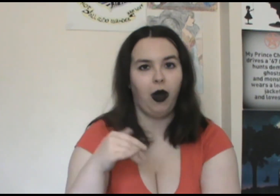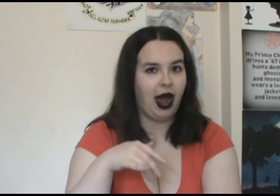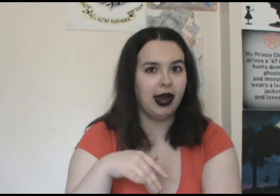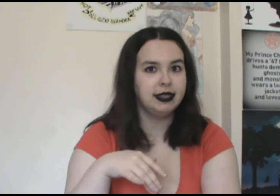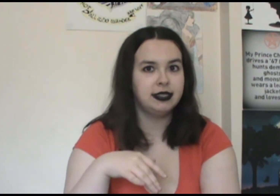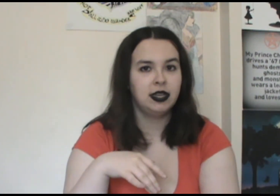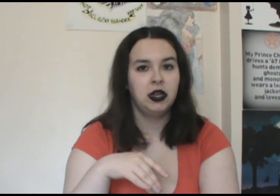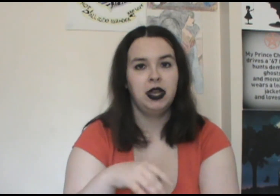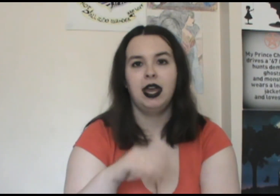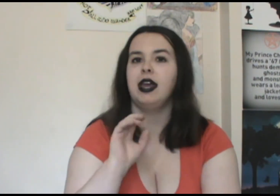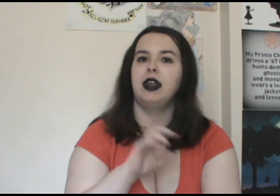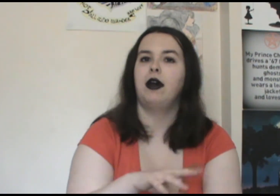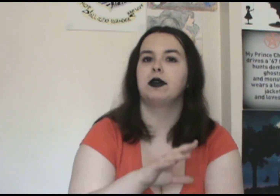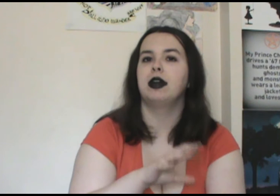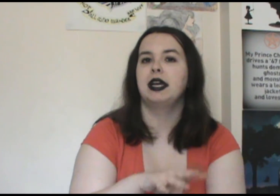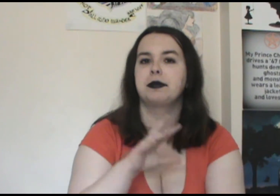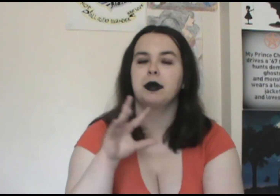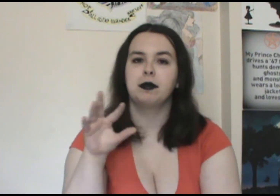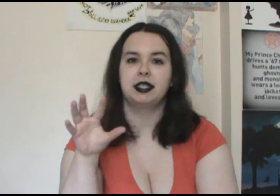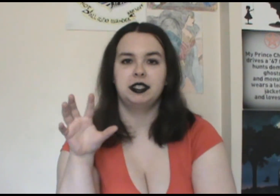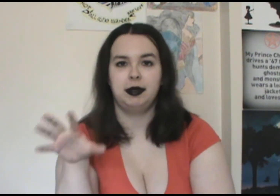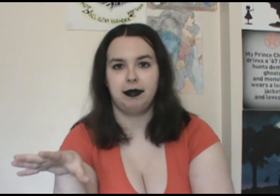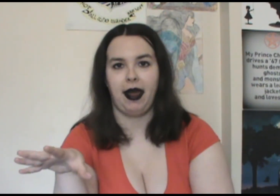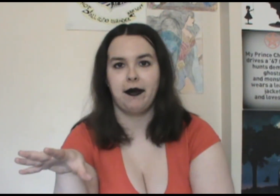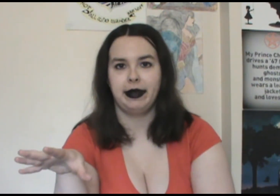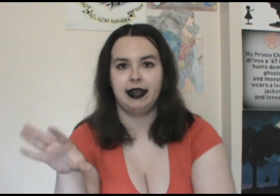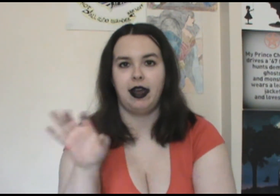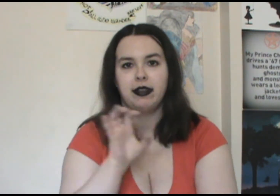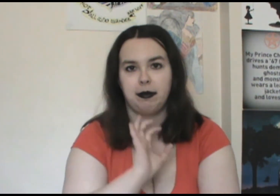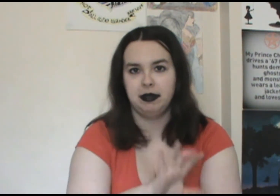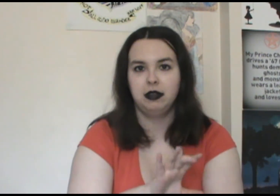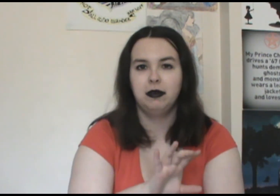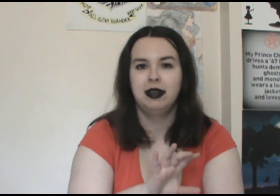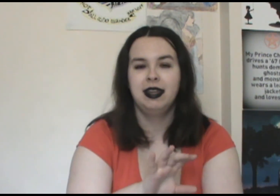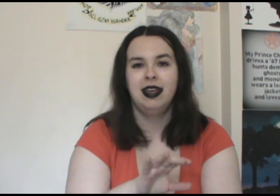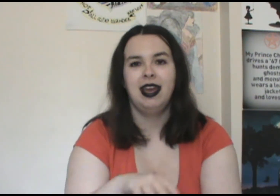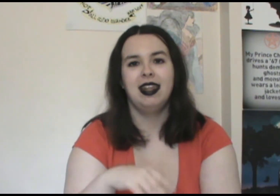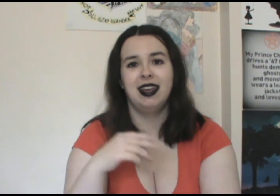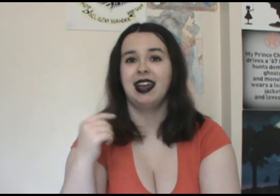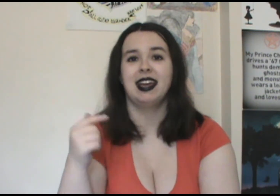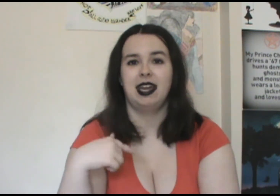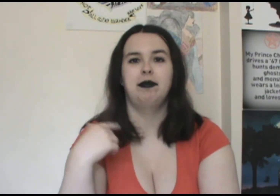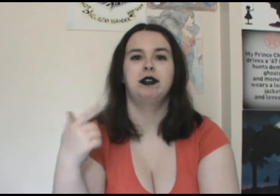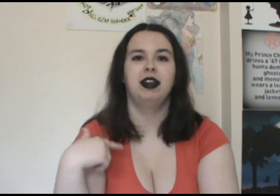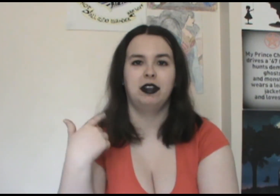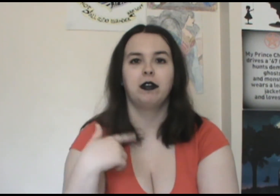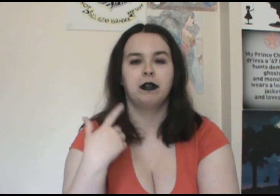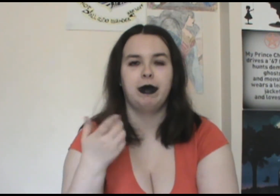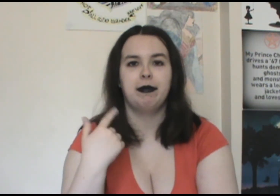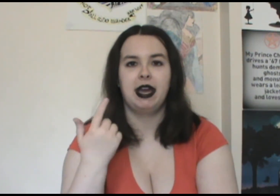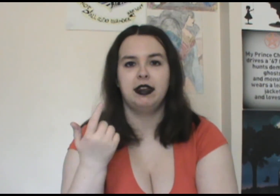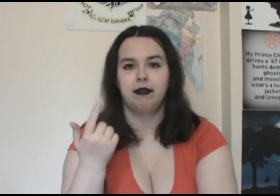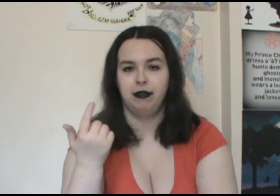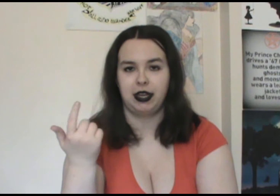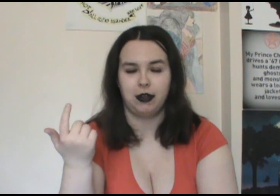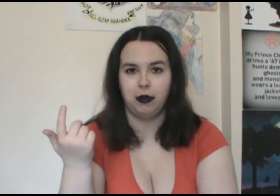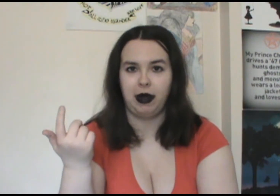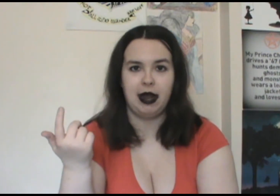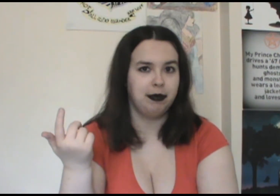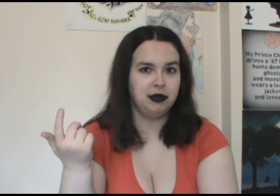eyes and how her eyes were originally brown and now they're blue. And like I kept trying to go through my mind of like who had blue